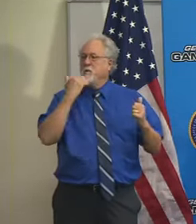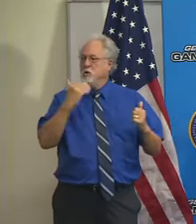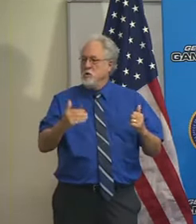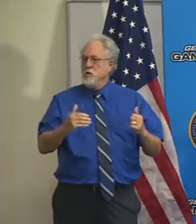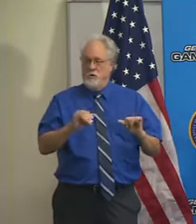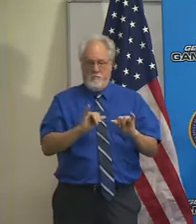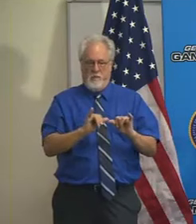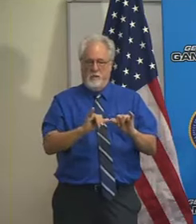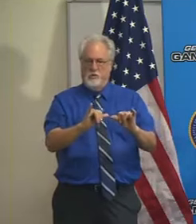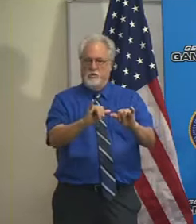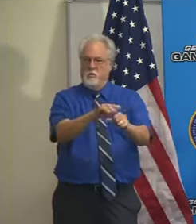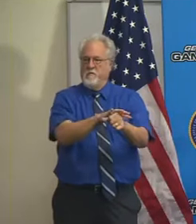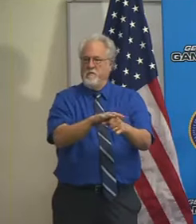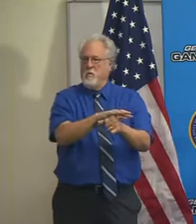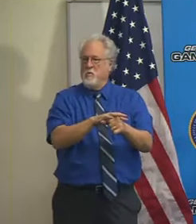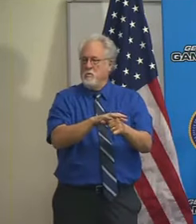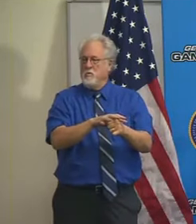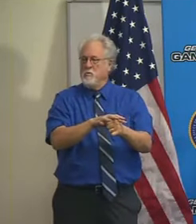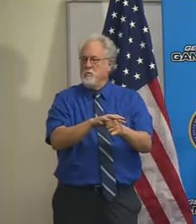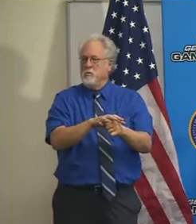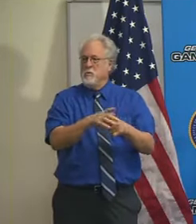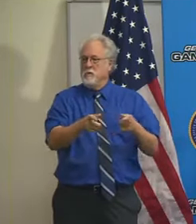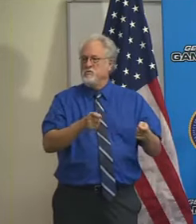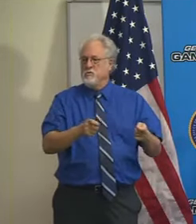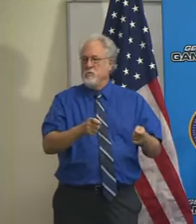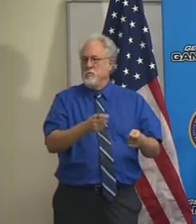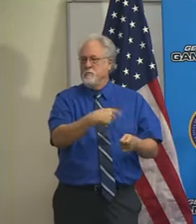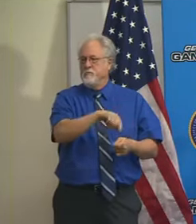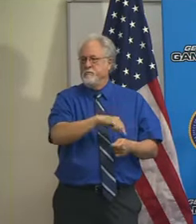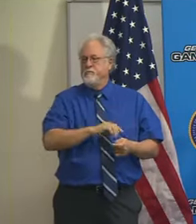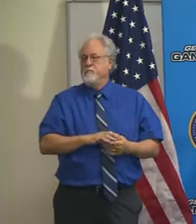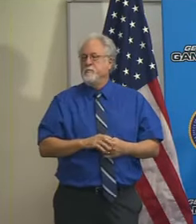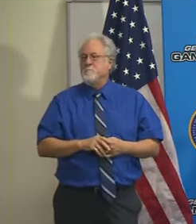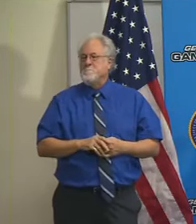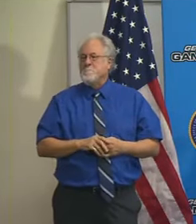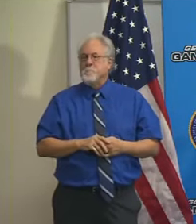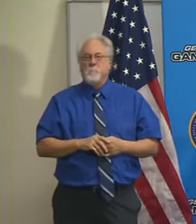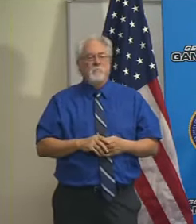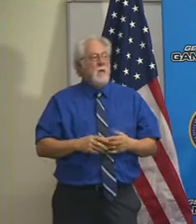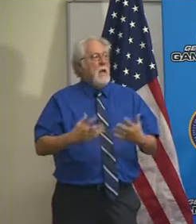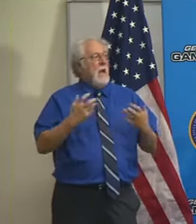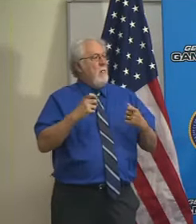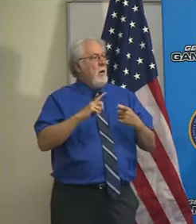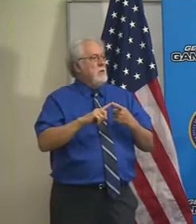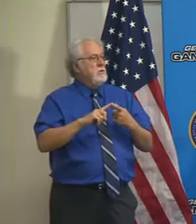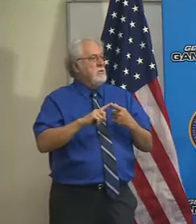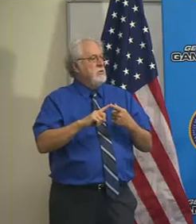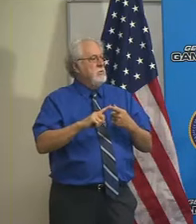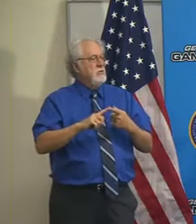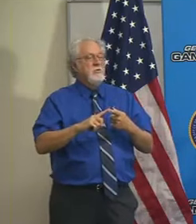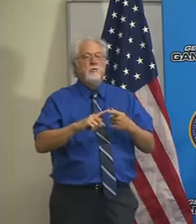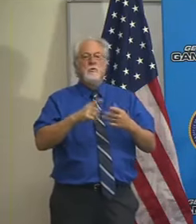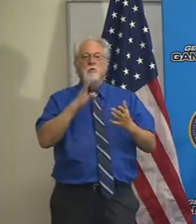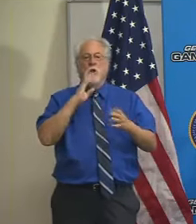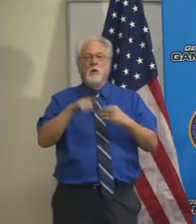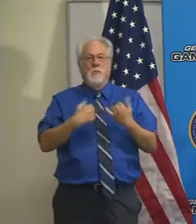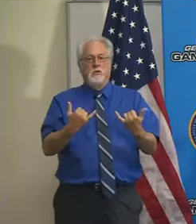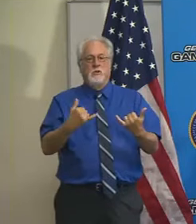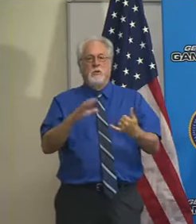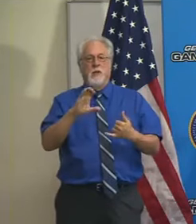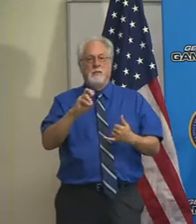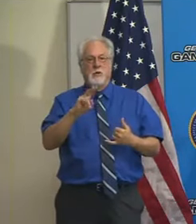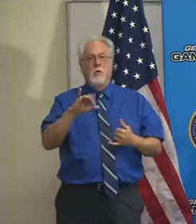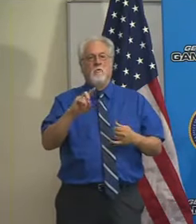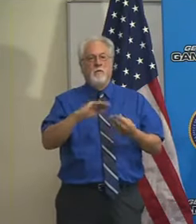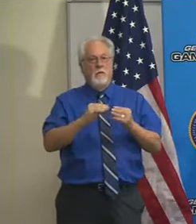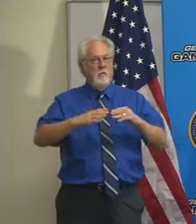measure of local control over that. I do want to go over today's COVID numbers. You may not